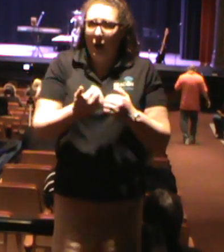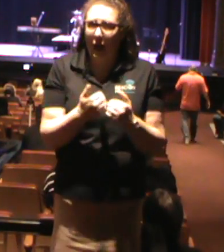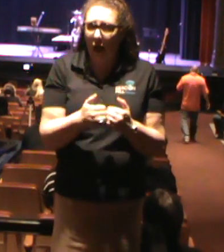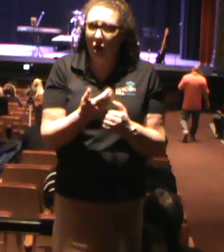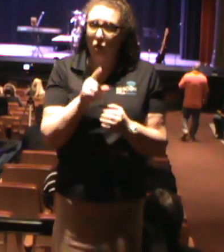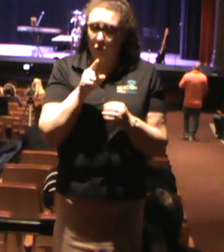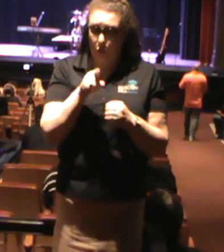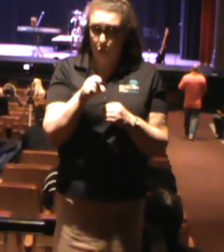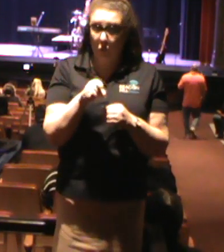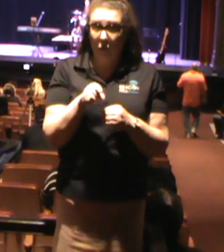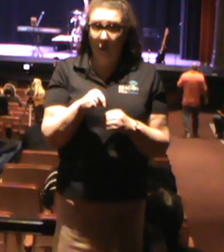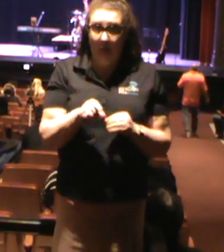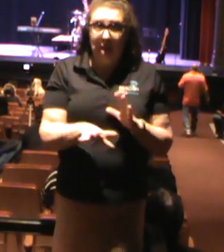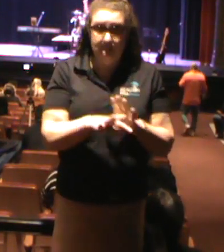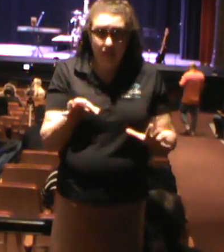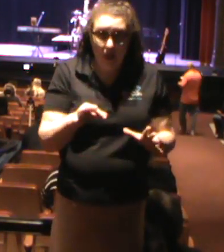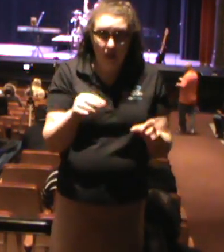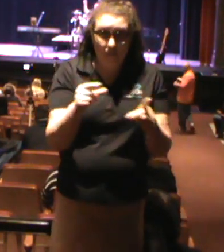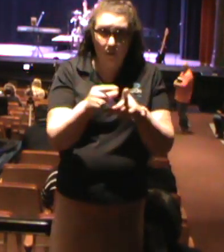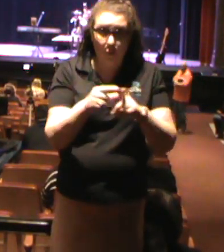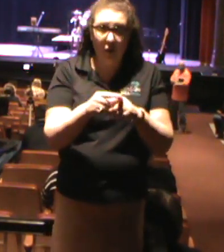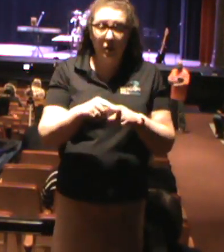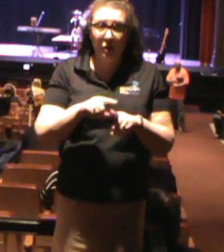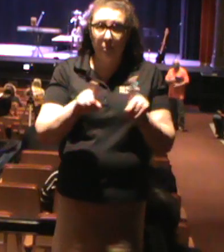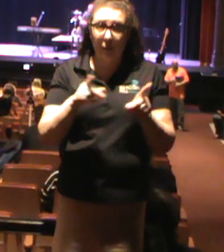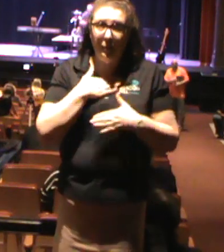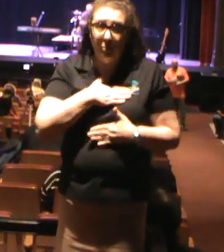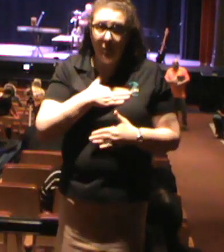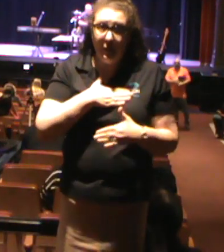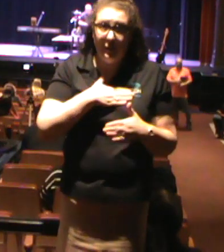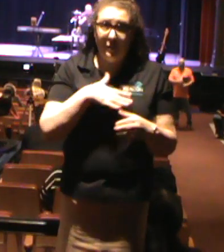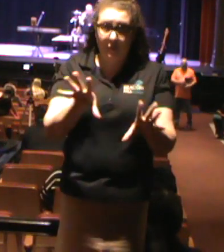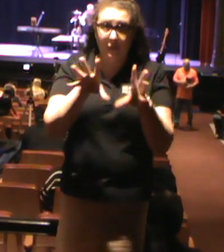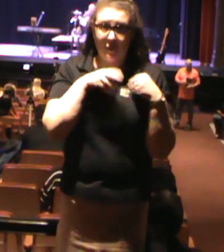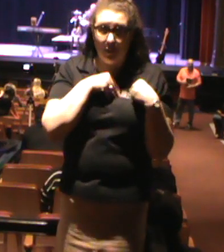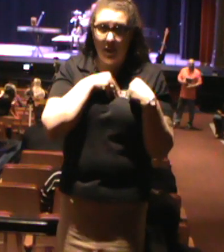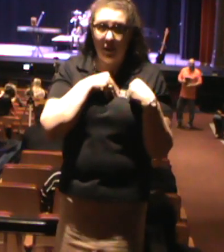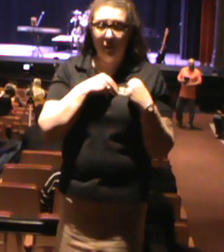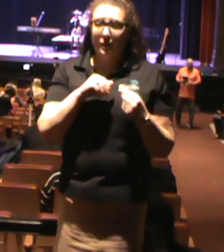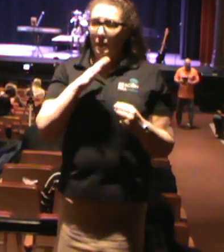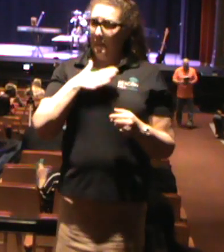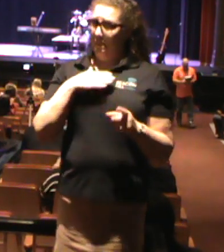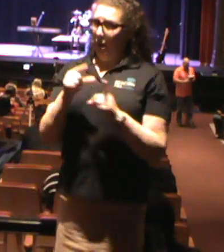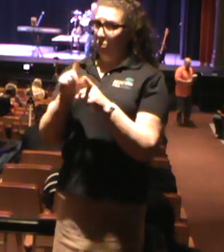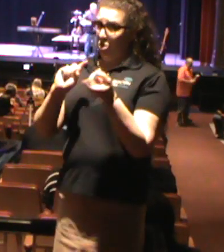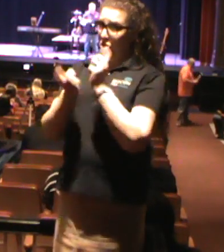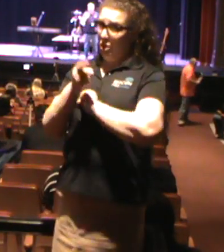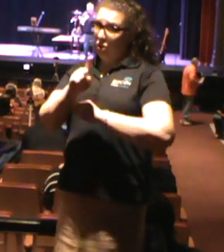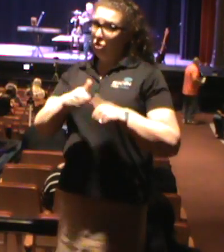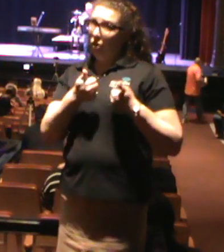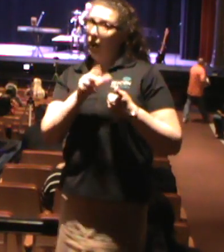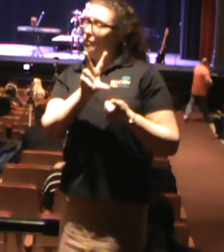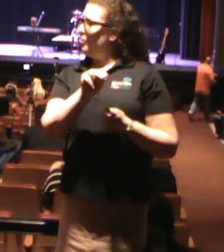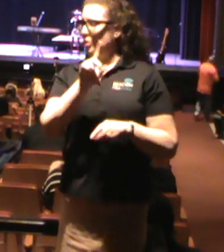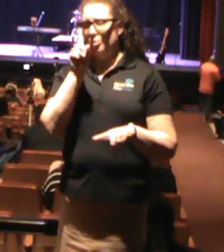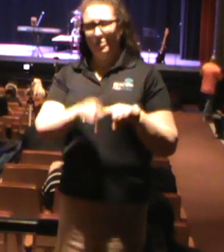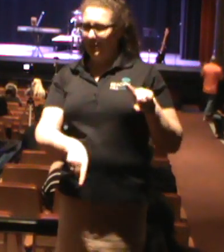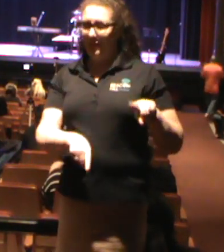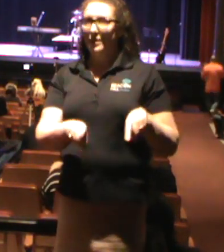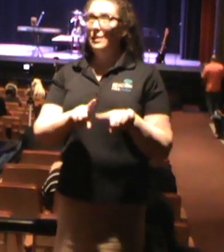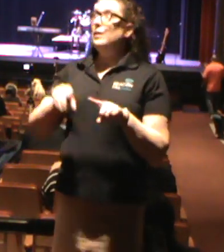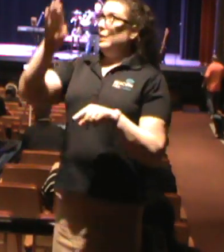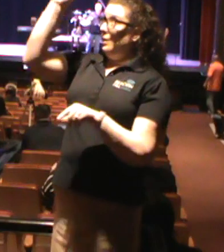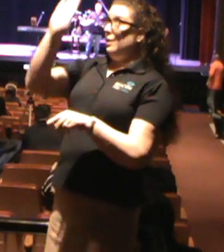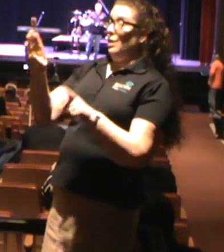change anybody's life, and the Word I preach can change anyone's life. And it's that Word I want to preach to you today, the inspired and